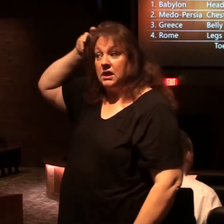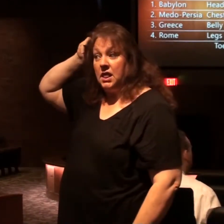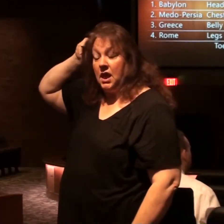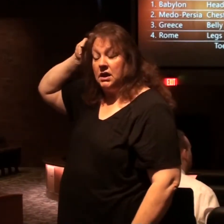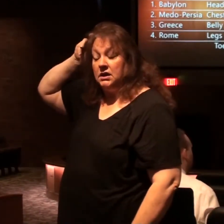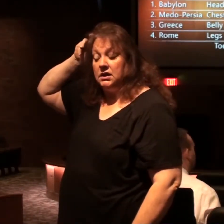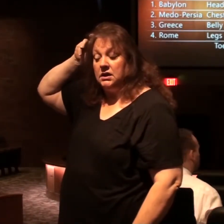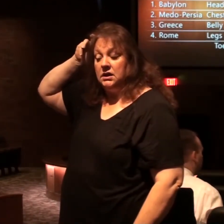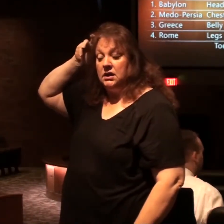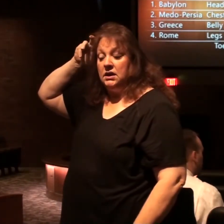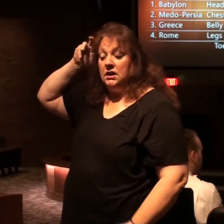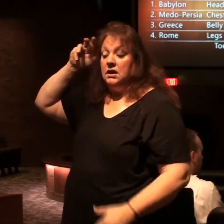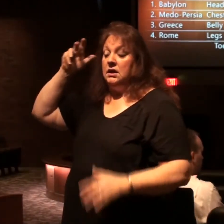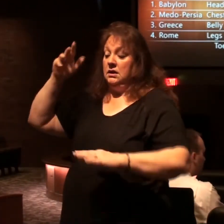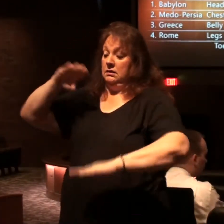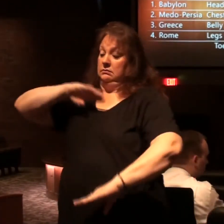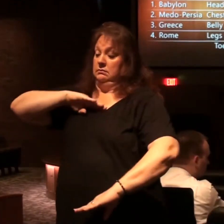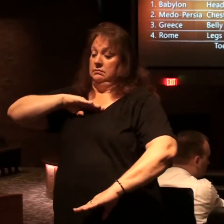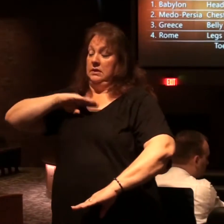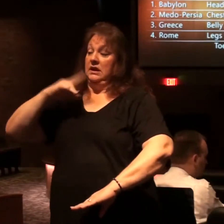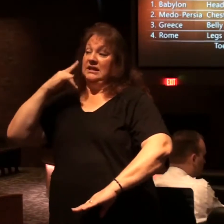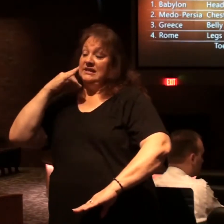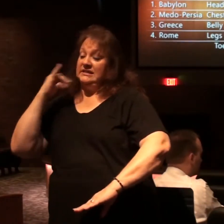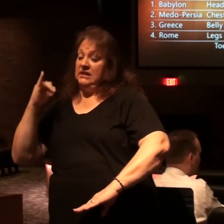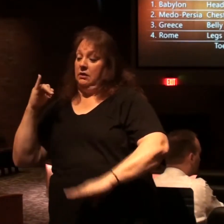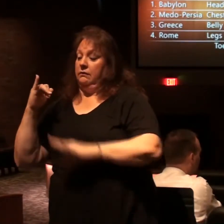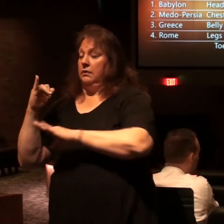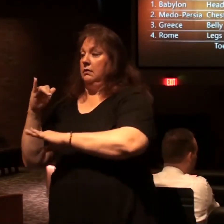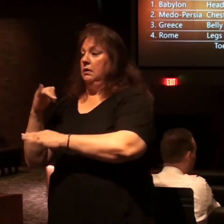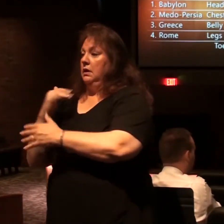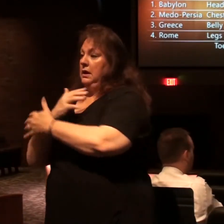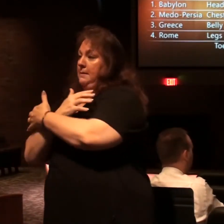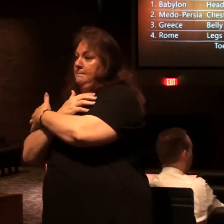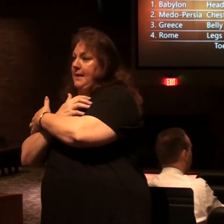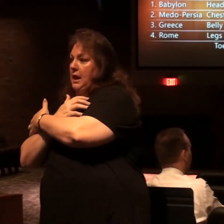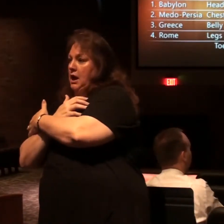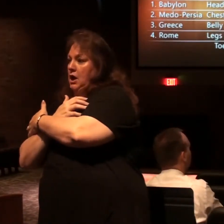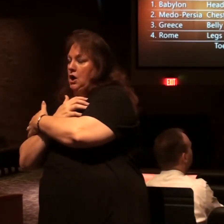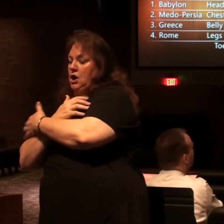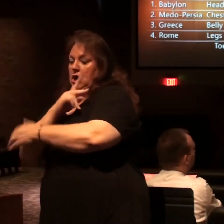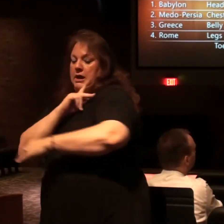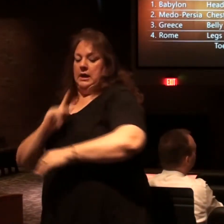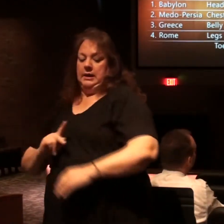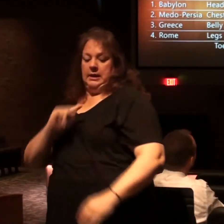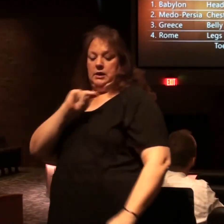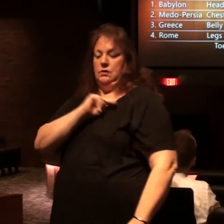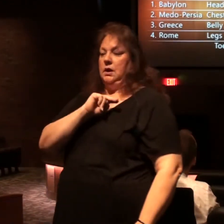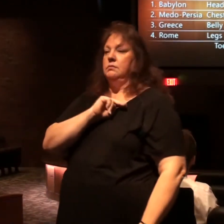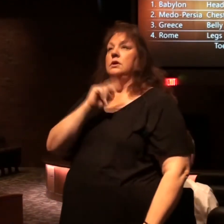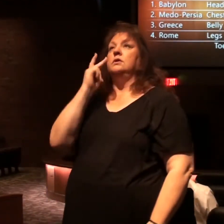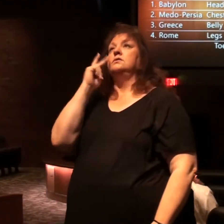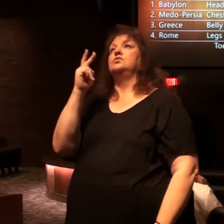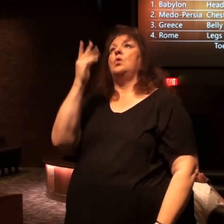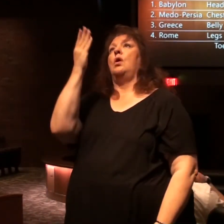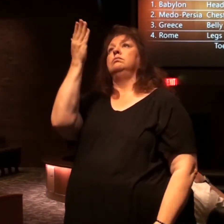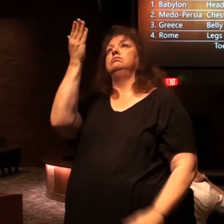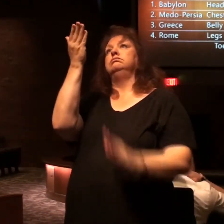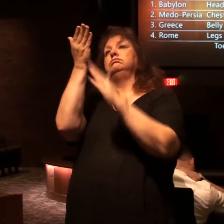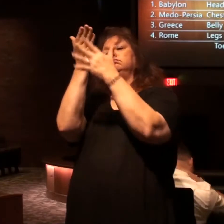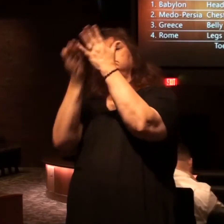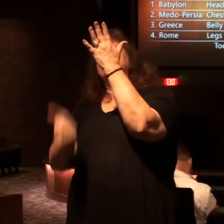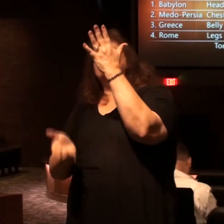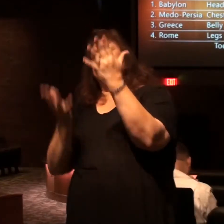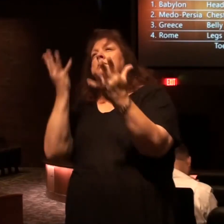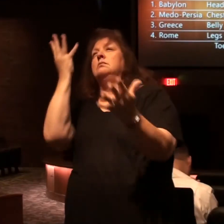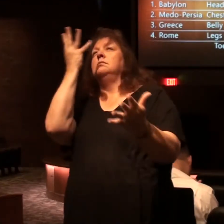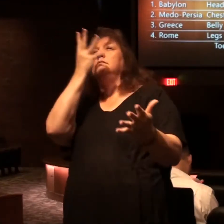silver to represent Persia you have a bear and it's fitting because Nebuchadnezzar a pagan king saw the impiles of the world and they're